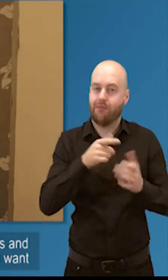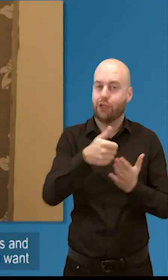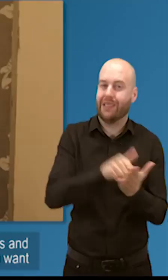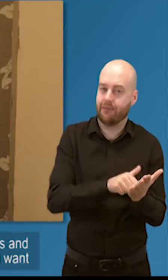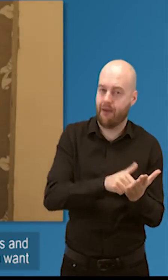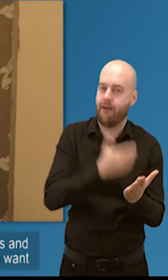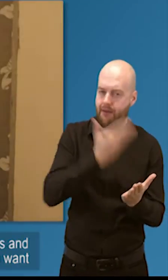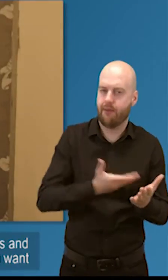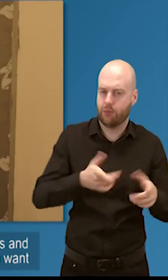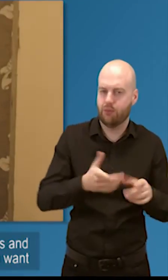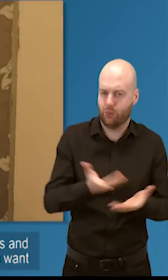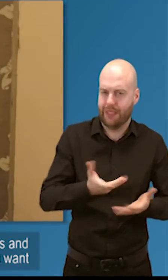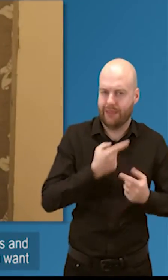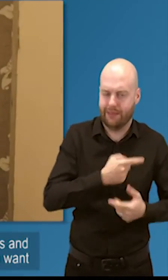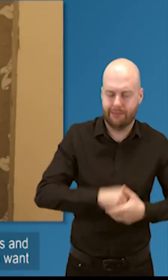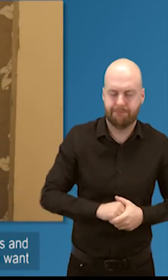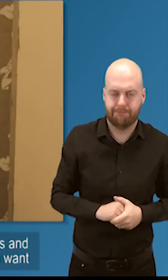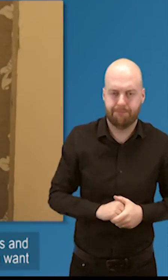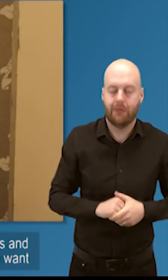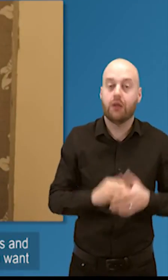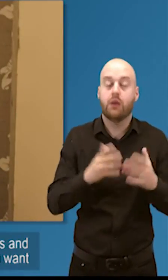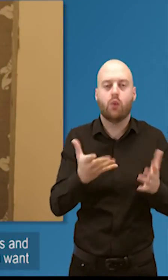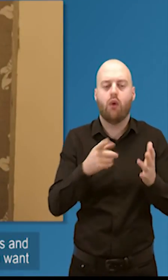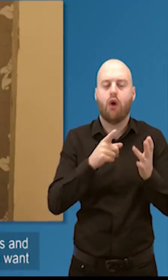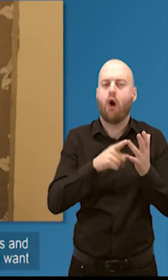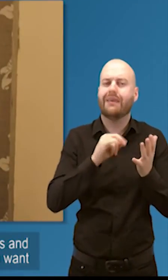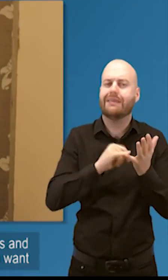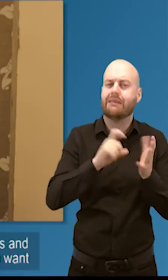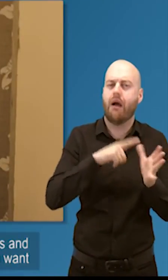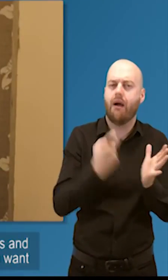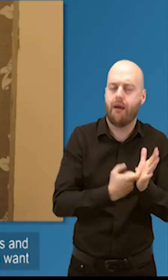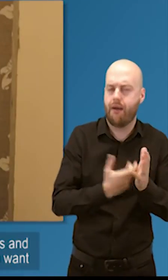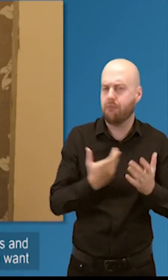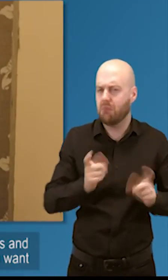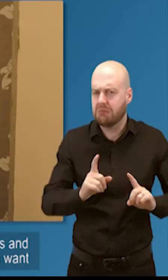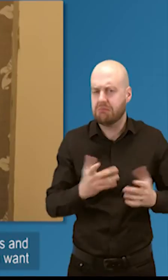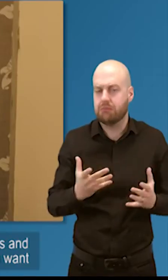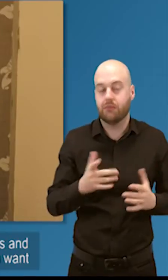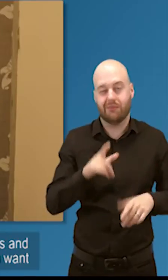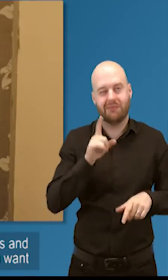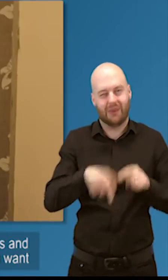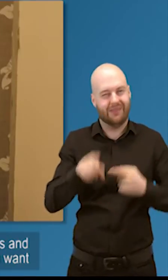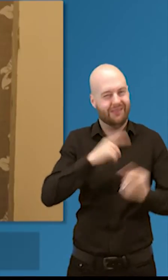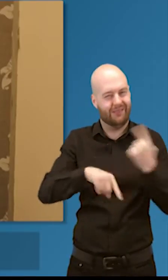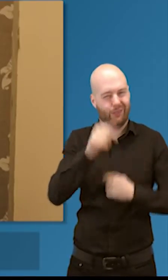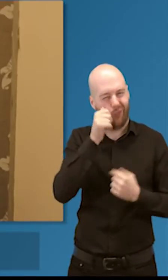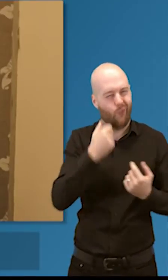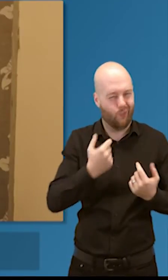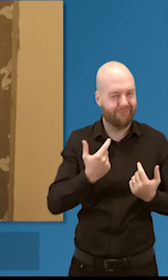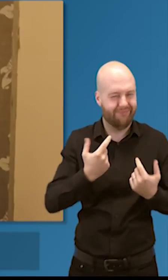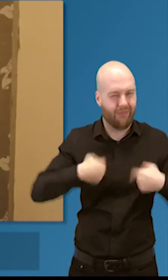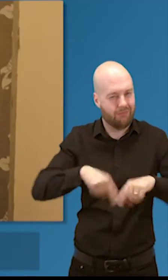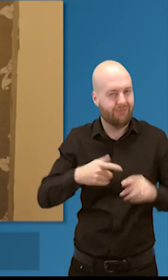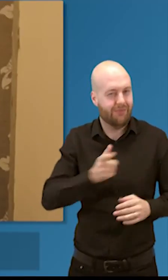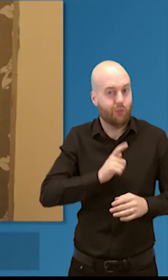So, Oscar, most of you know a fair amount about us I guess and that's why you're here, or you're here because you know a little bit more,